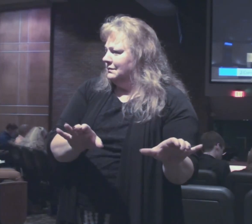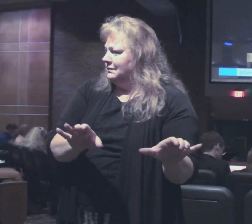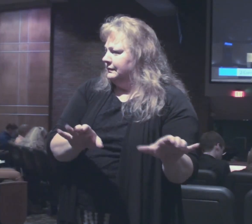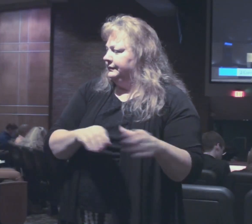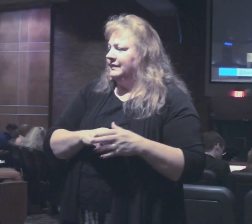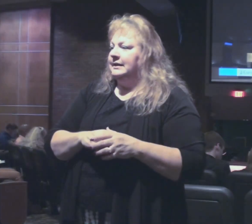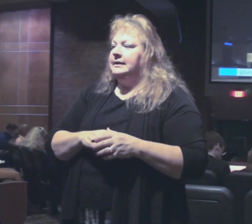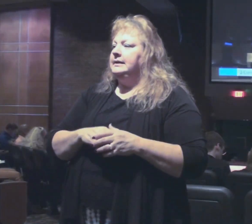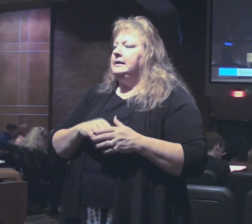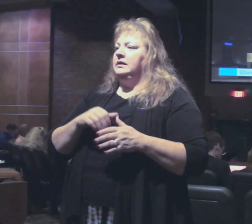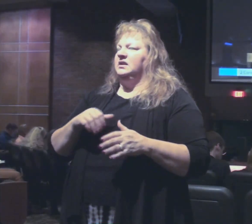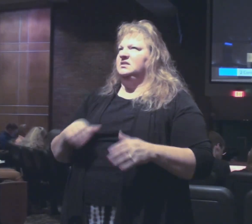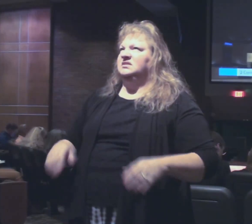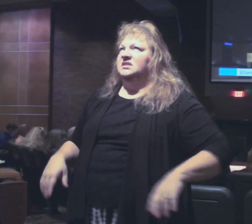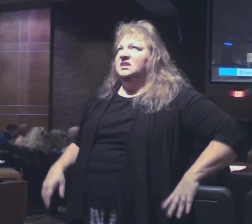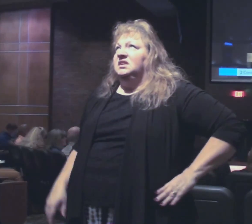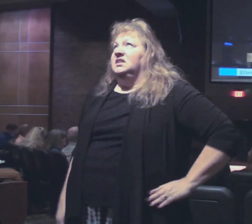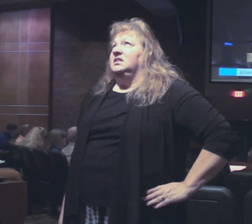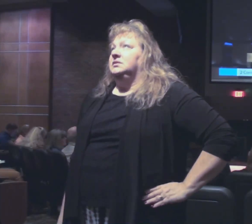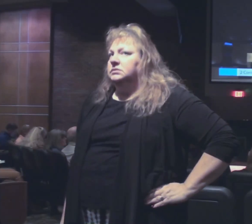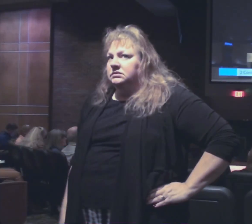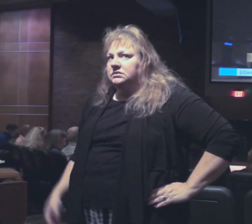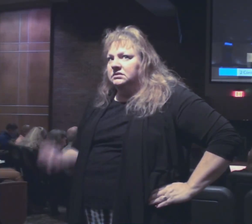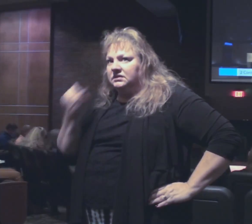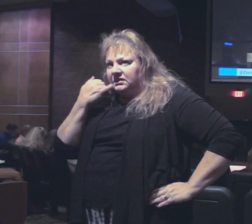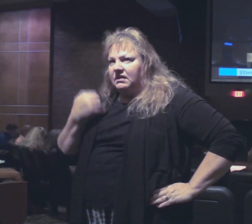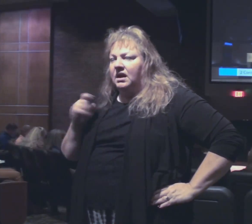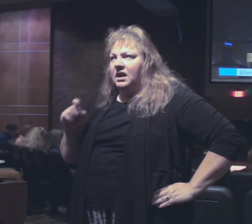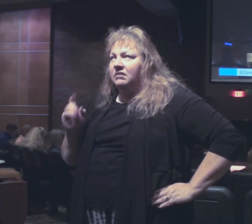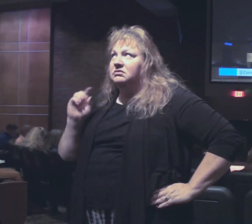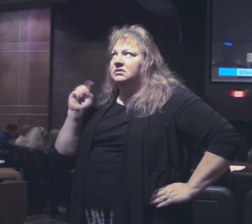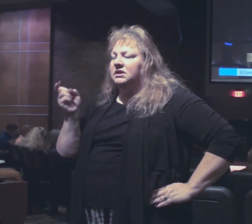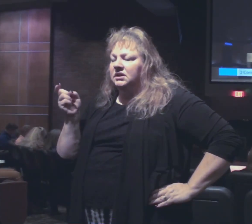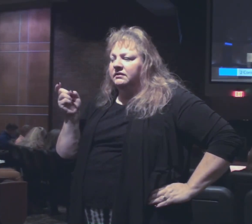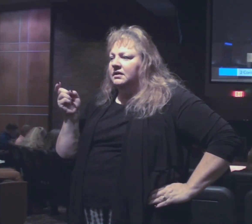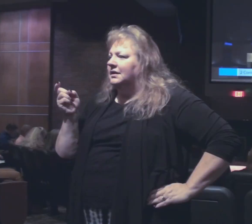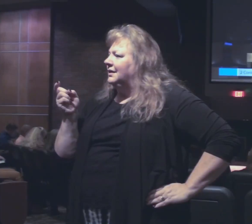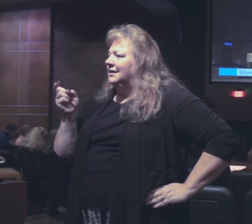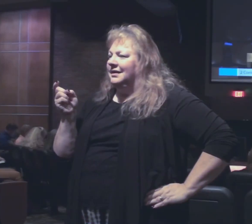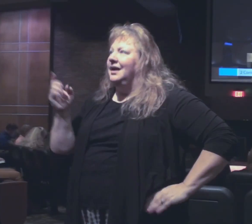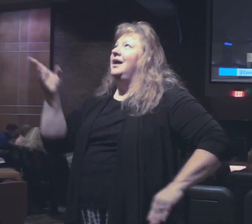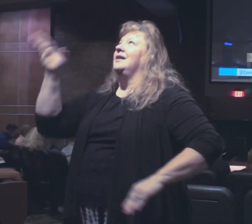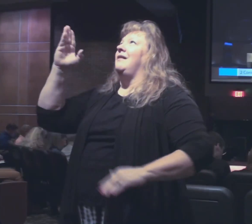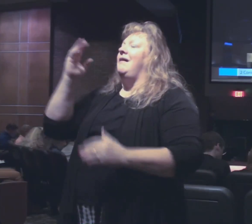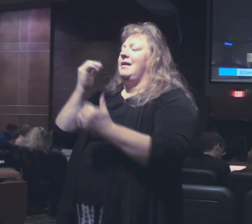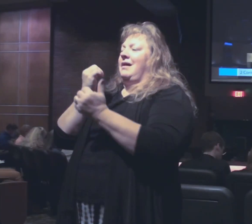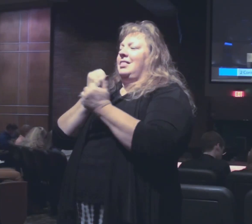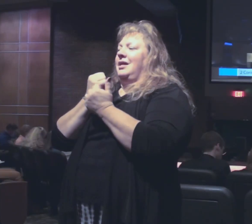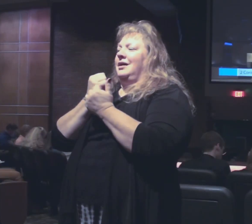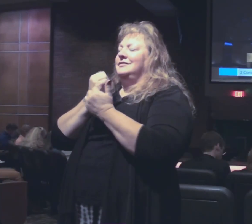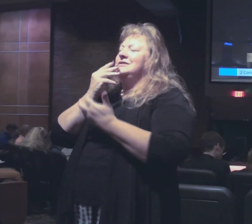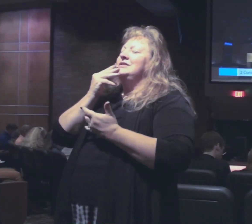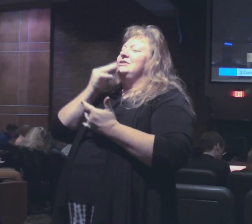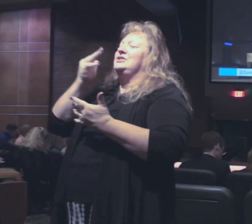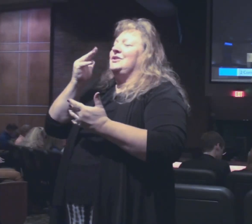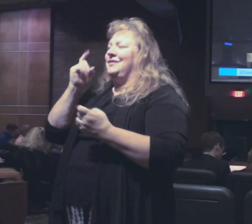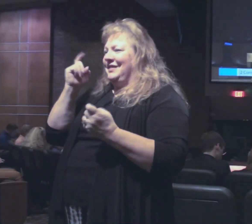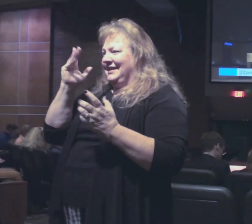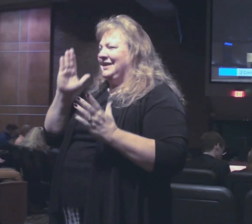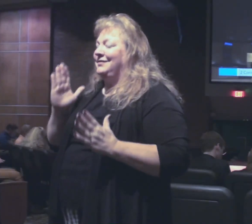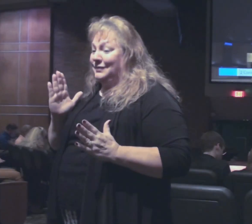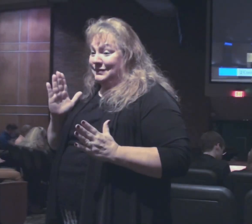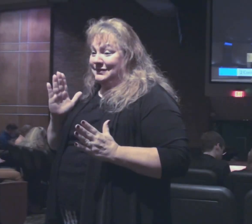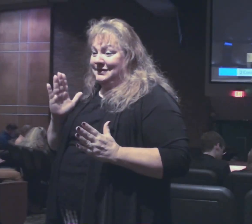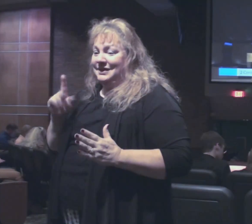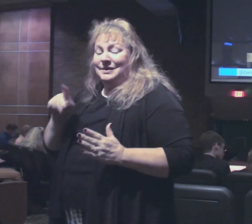Not grudgingly or under compulsion, for God loves a cheerful giver. So Paul expects